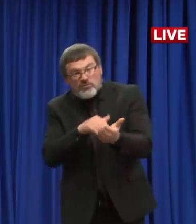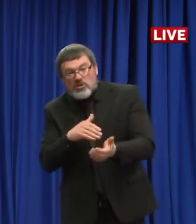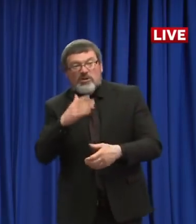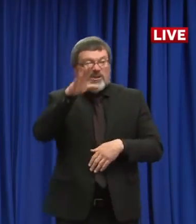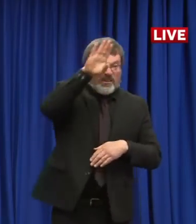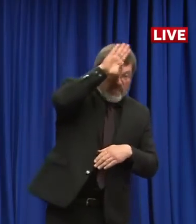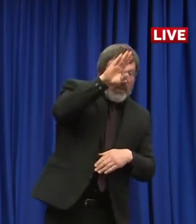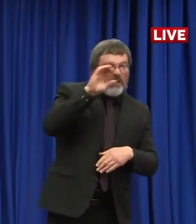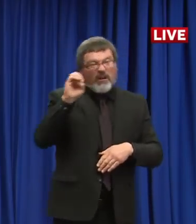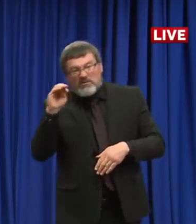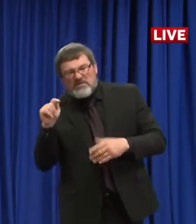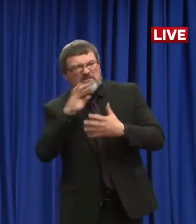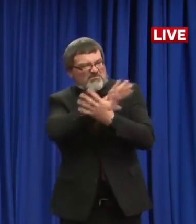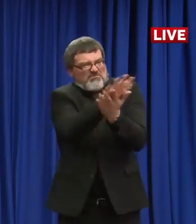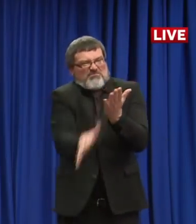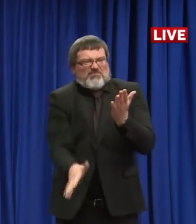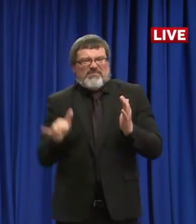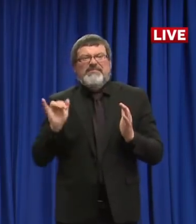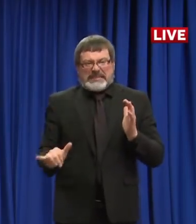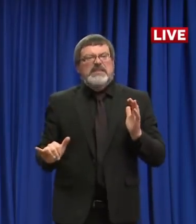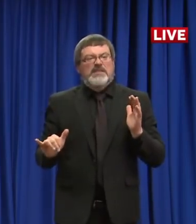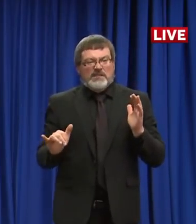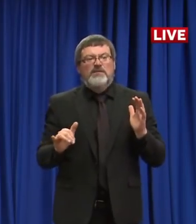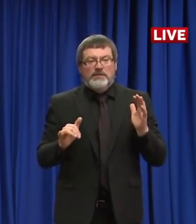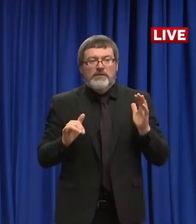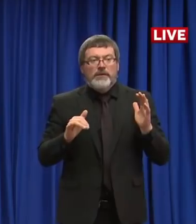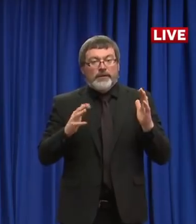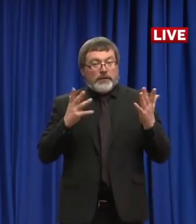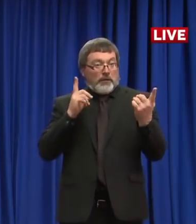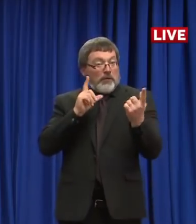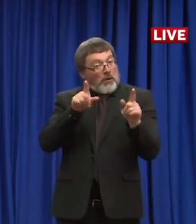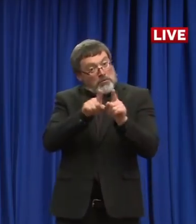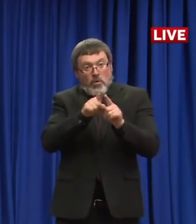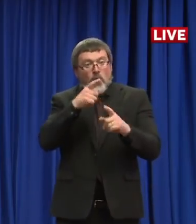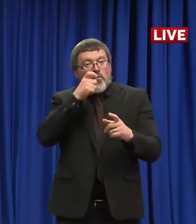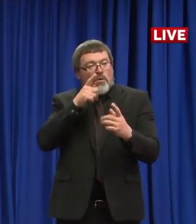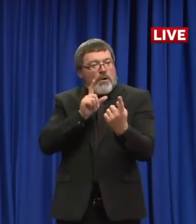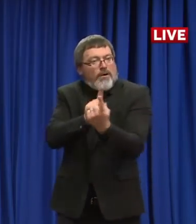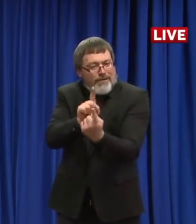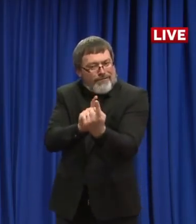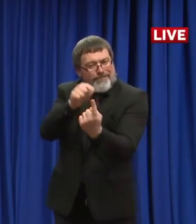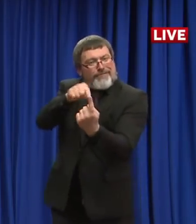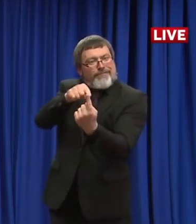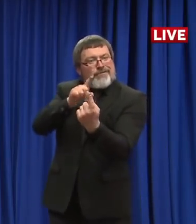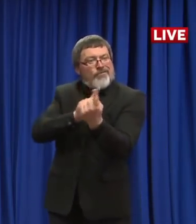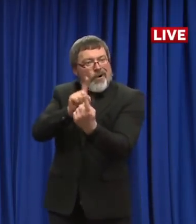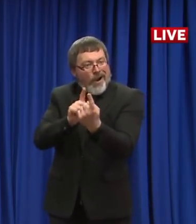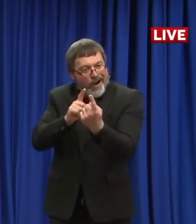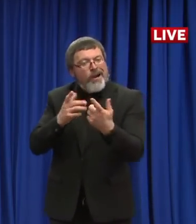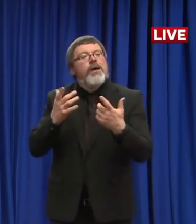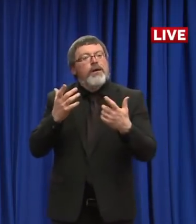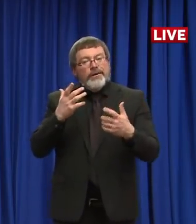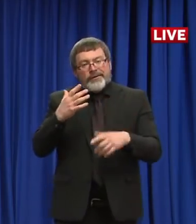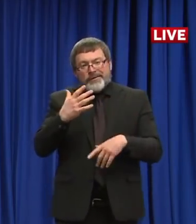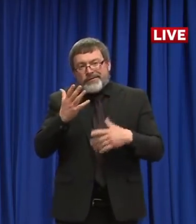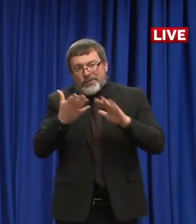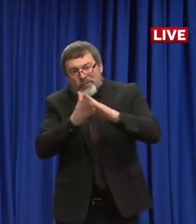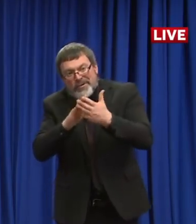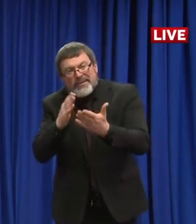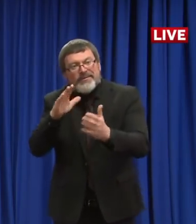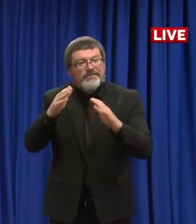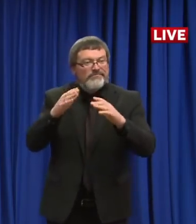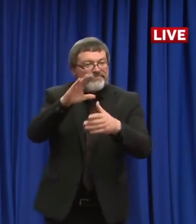service providers, have the protection they need. And that's where a lot of this opportunity is going to go. The second piece of that puzzle